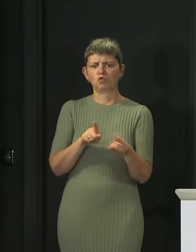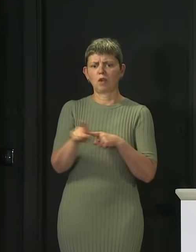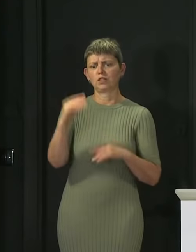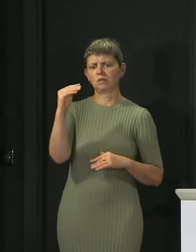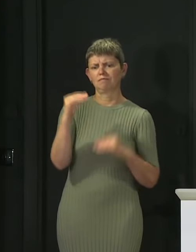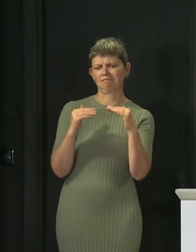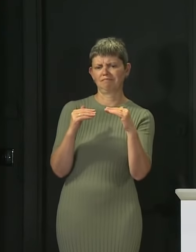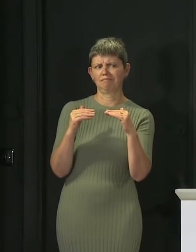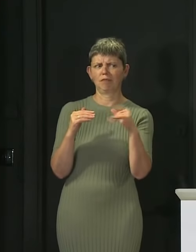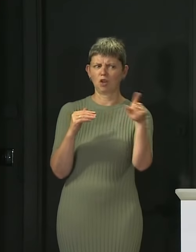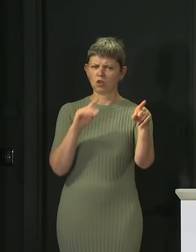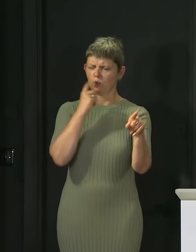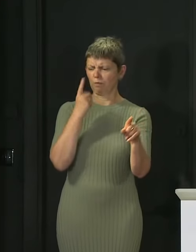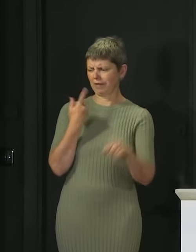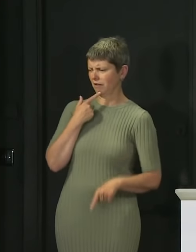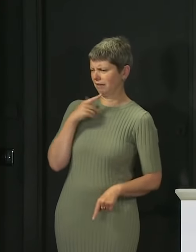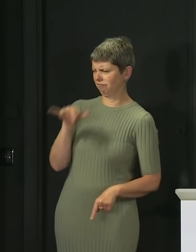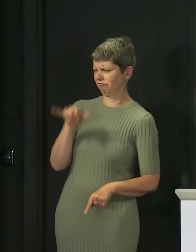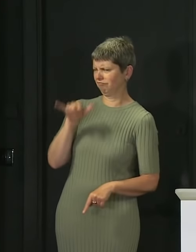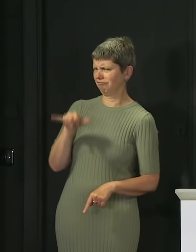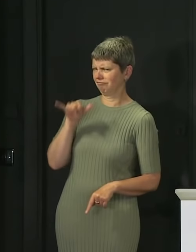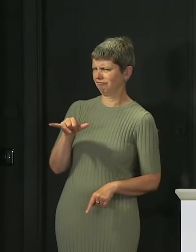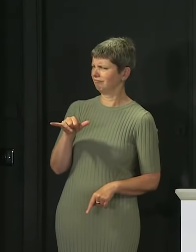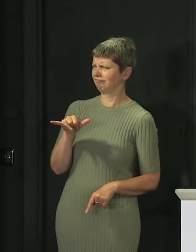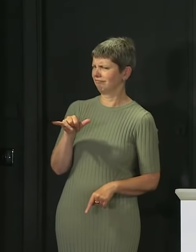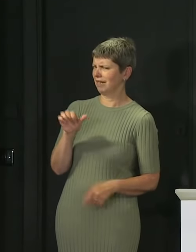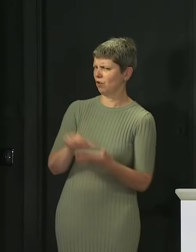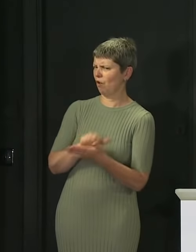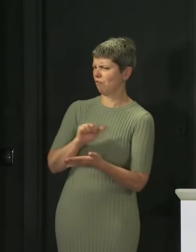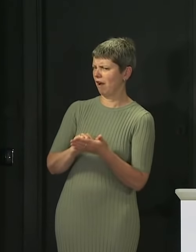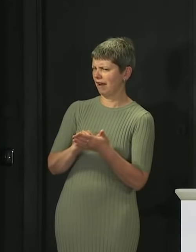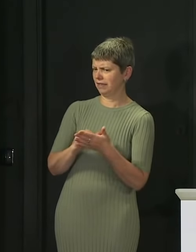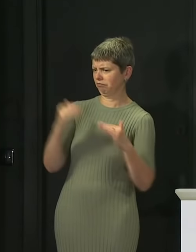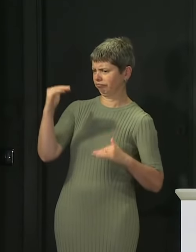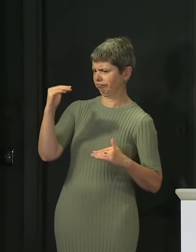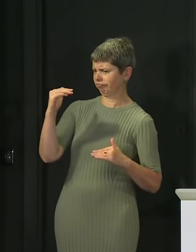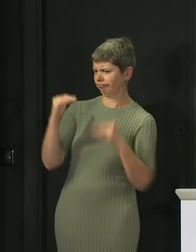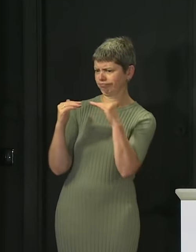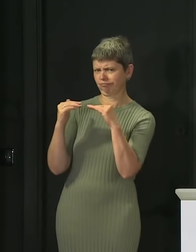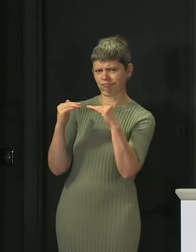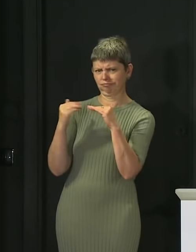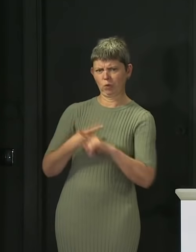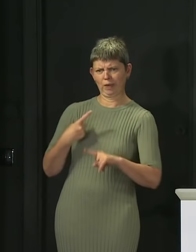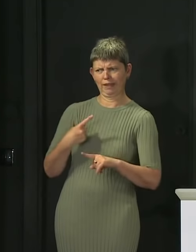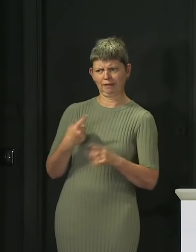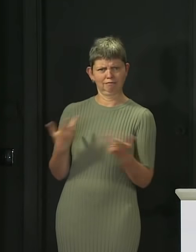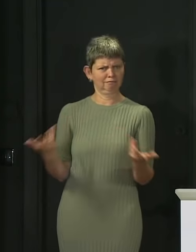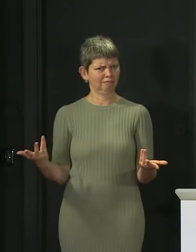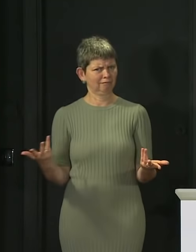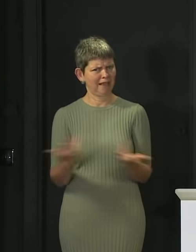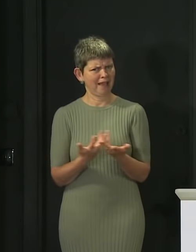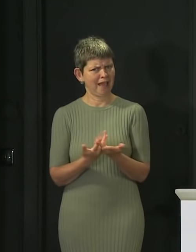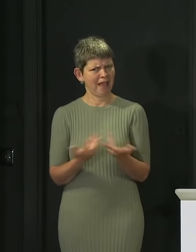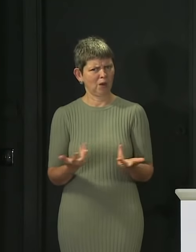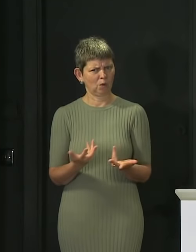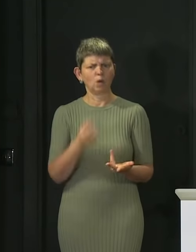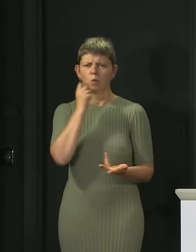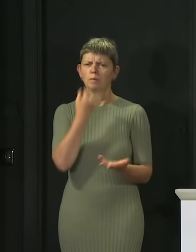And I come back to the point I made earlier on, if we had gone in one year from 65% of young people in